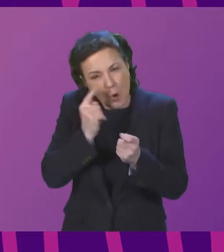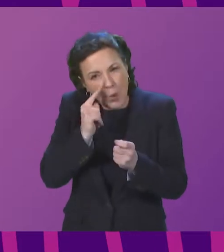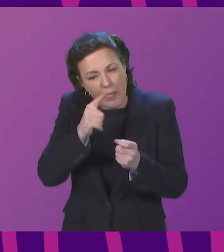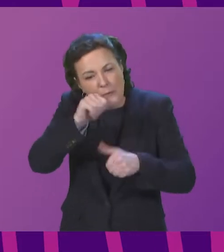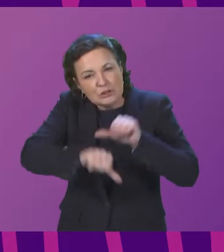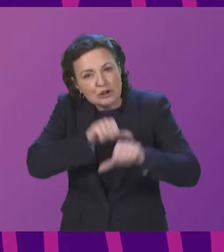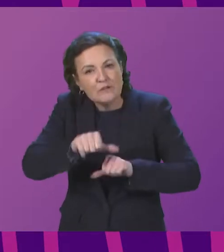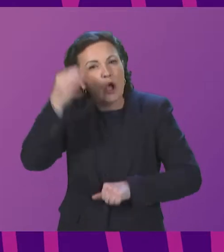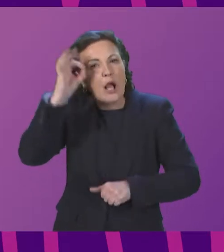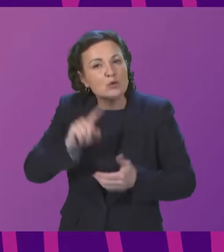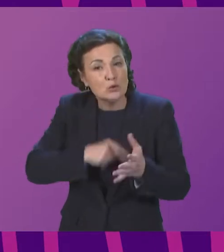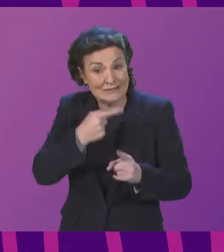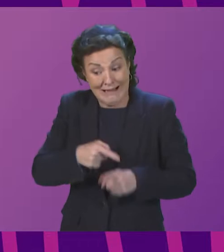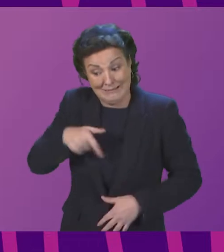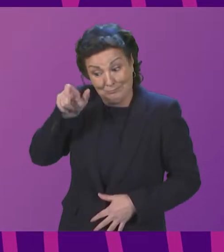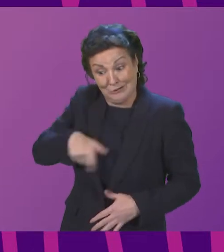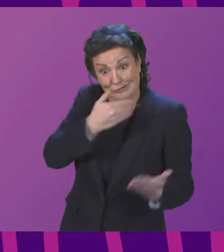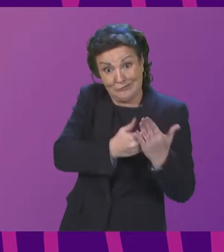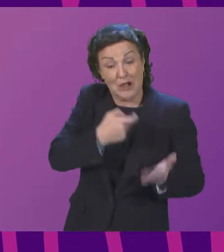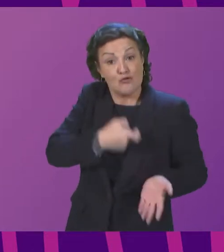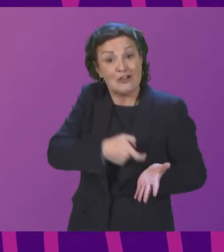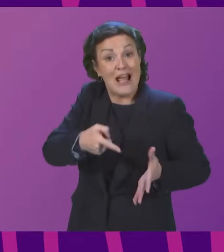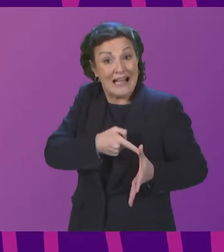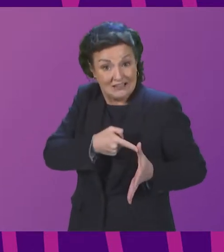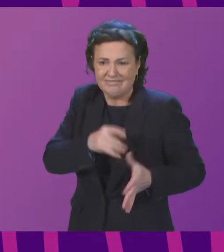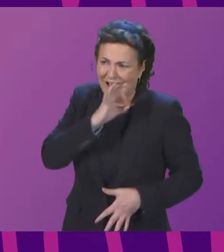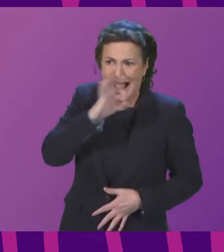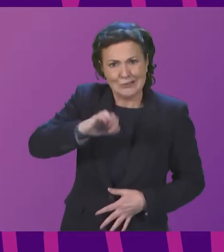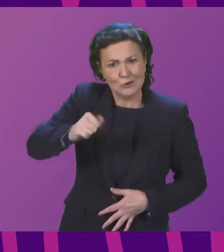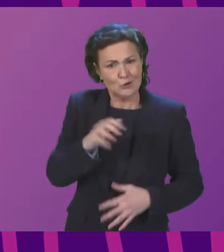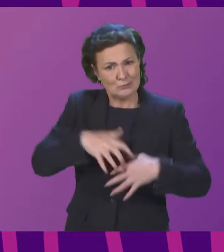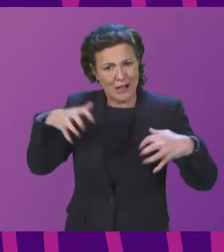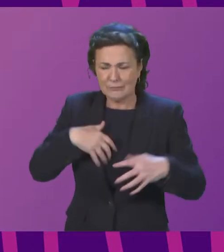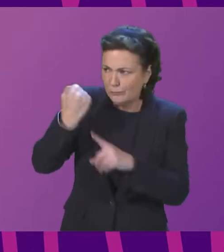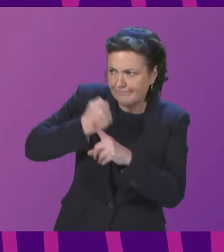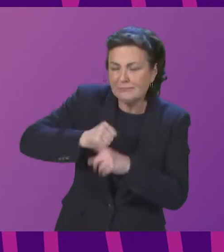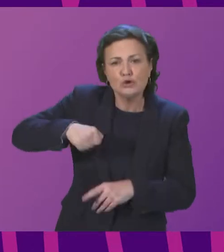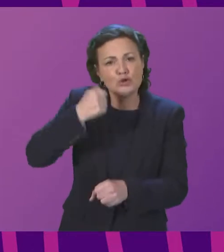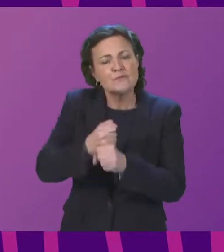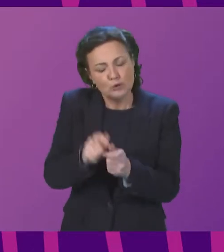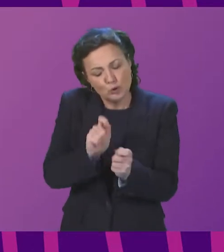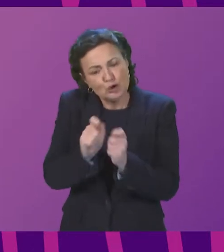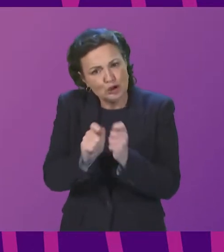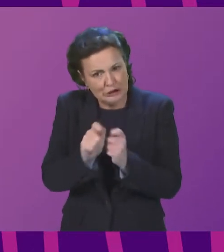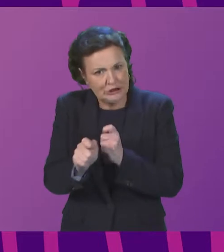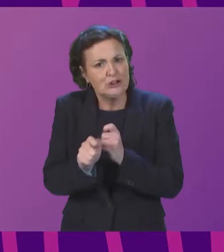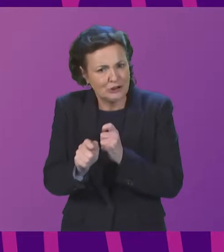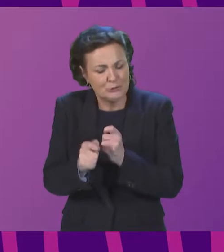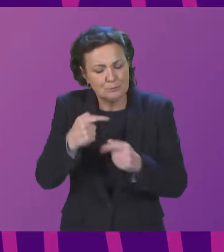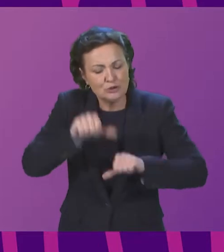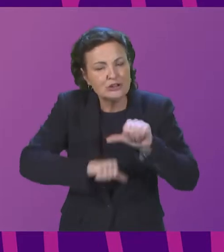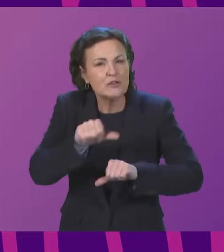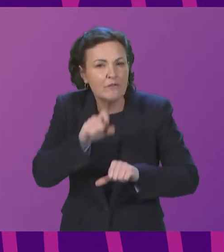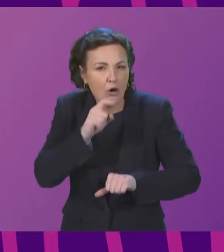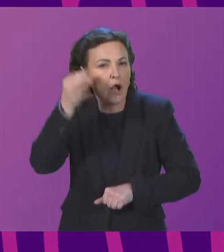This is a petition lodged by Richard Anderson calling on the Scottish Parliament to urge the Scottish Government to reform those procedures for the collection of council